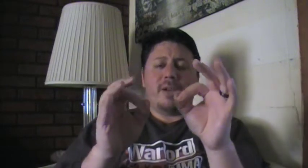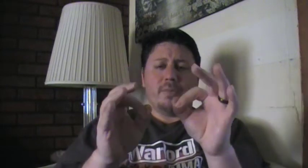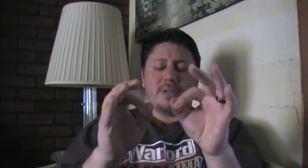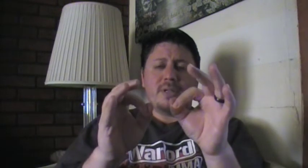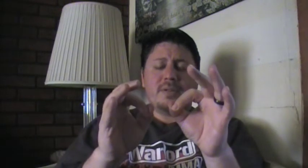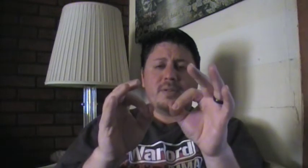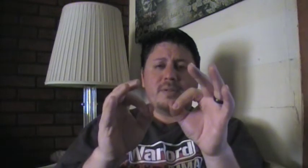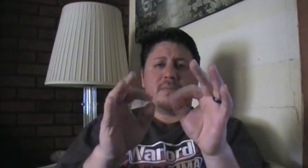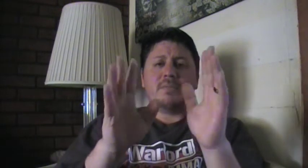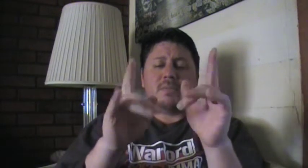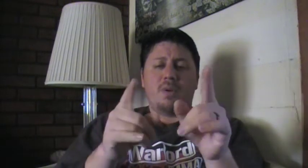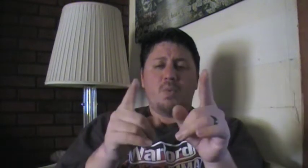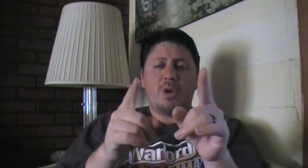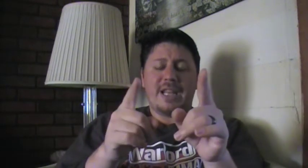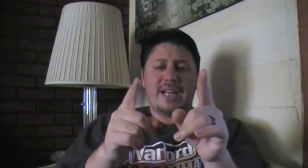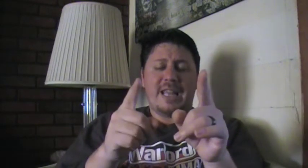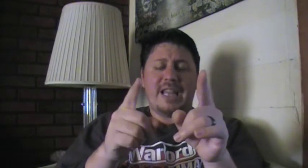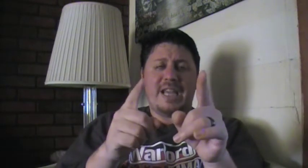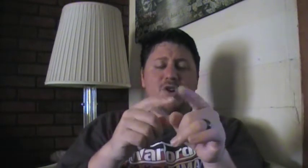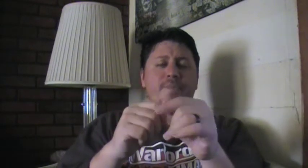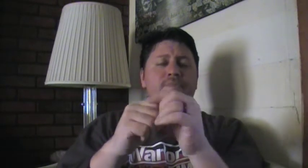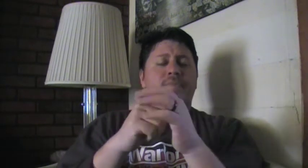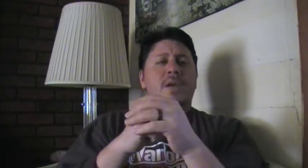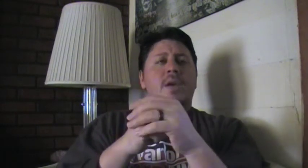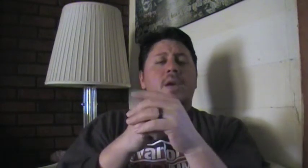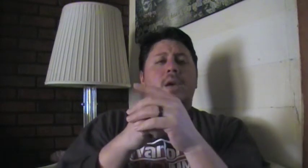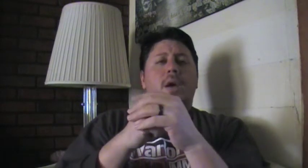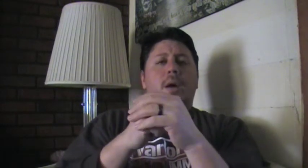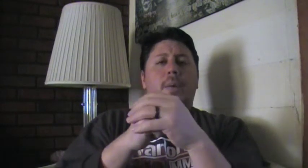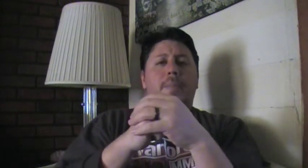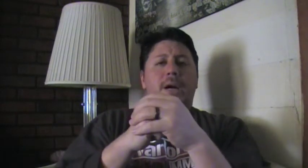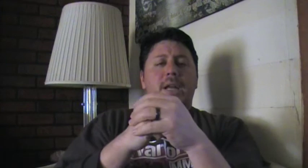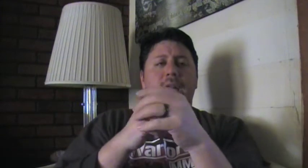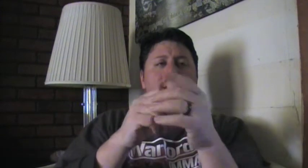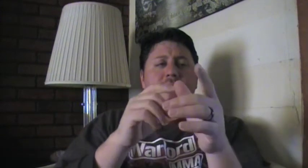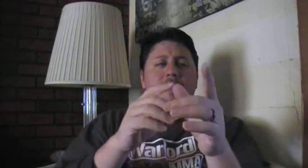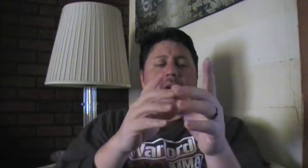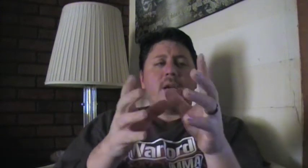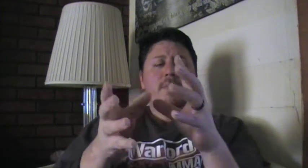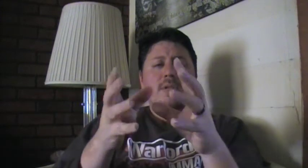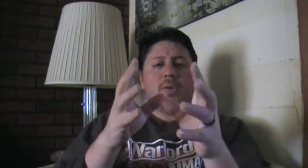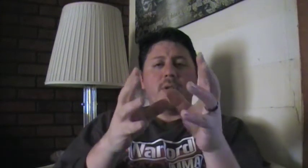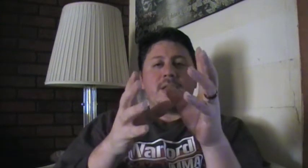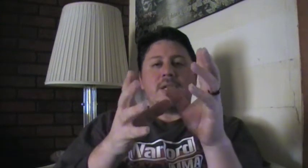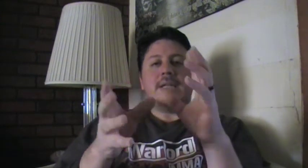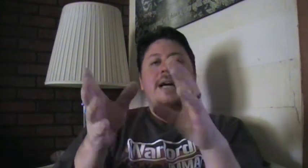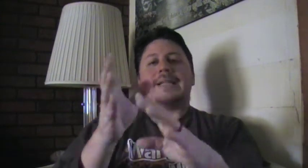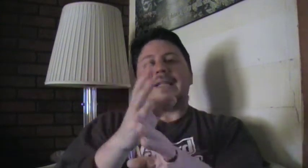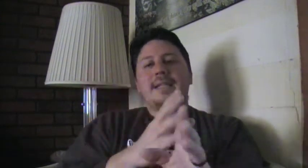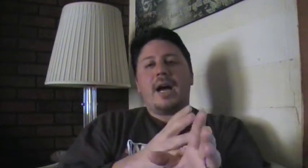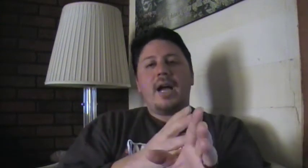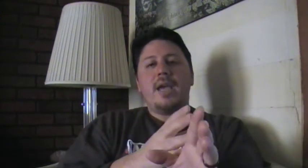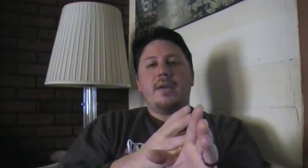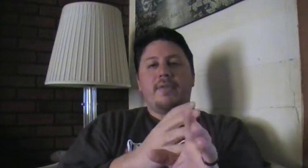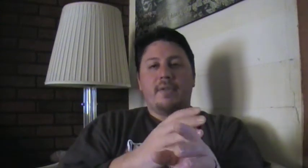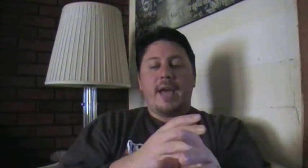your wrist. We'll get into that later. But at the same time, so it's just not designed for that.